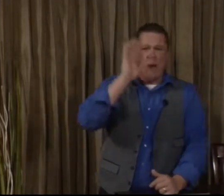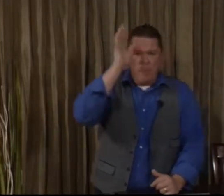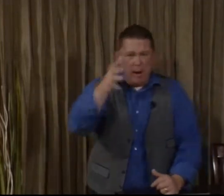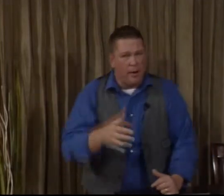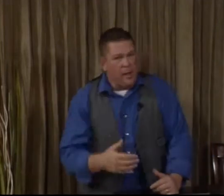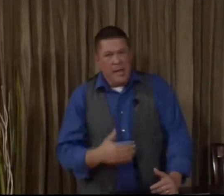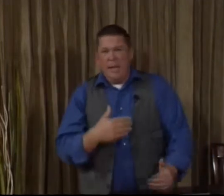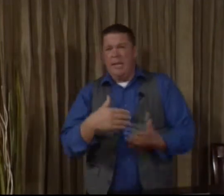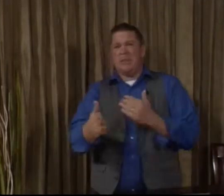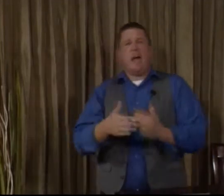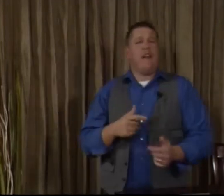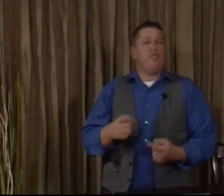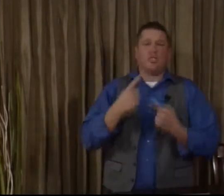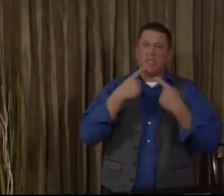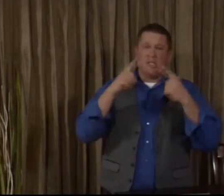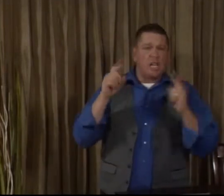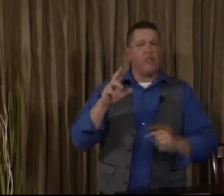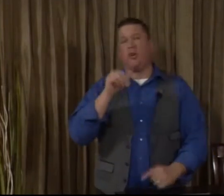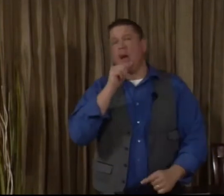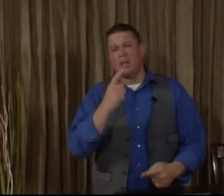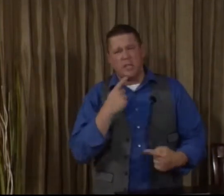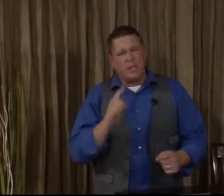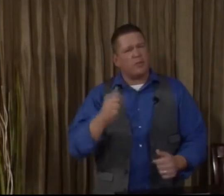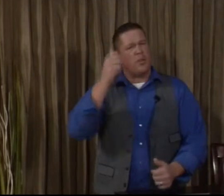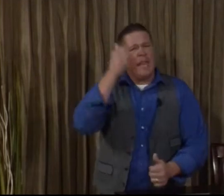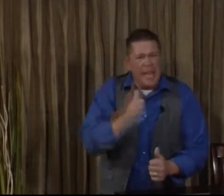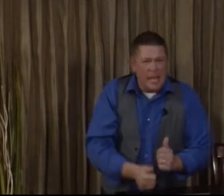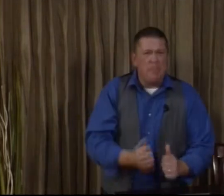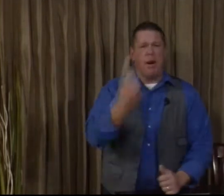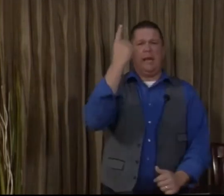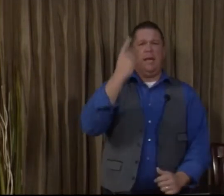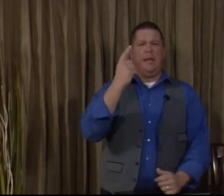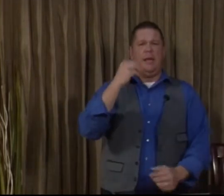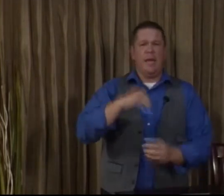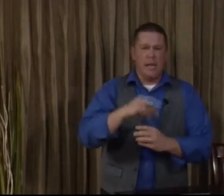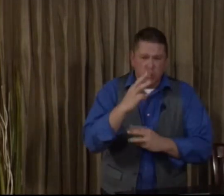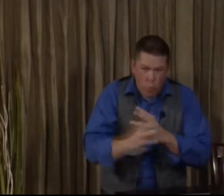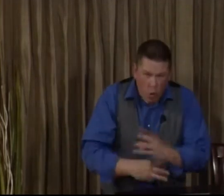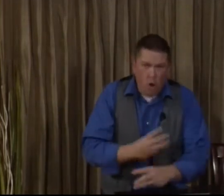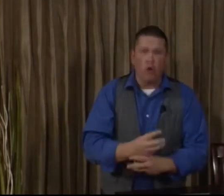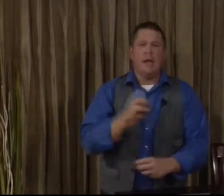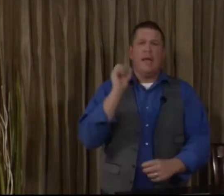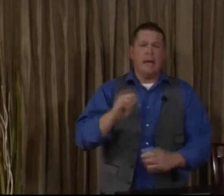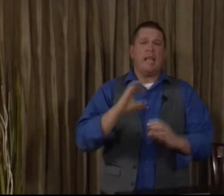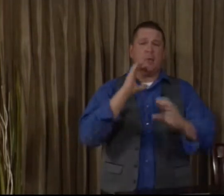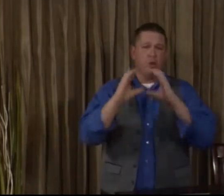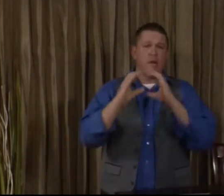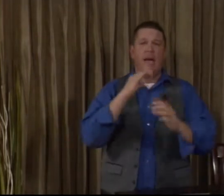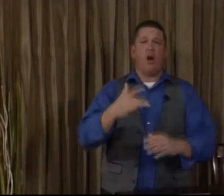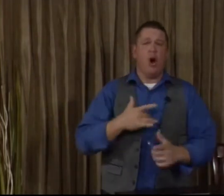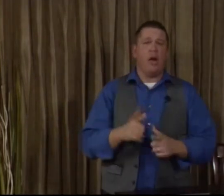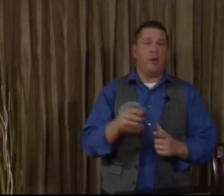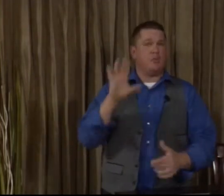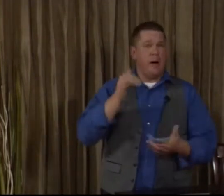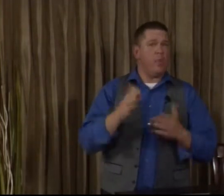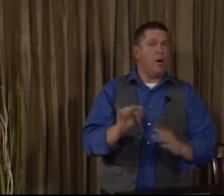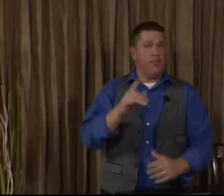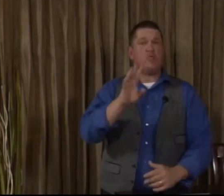grandparent. It doesn't matter if you're successful or not successful. Anybody in this world can communicate heart language. And by the way, if you're